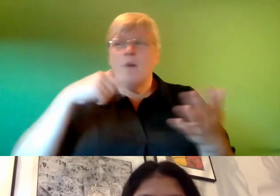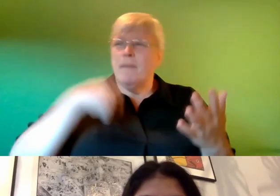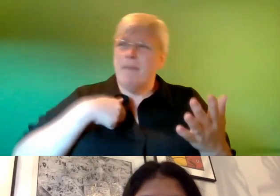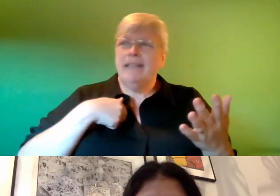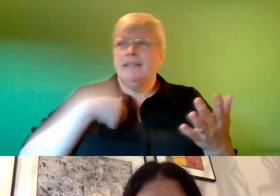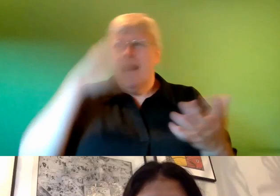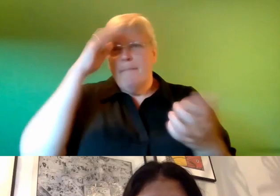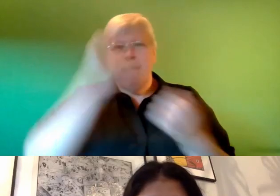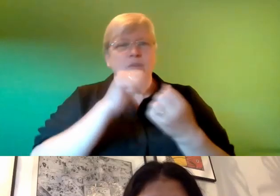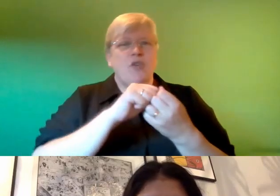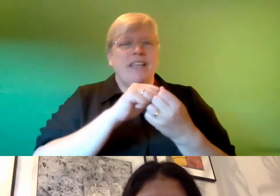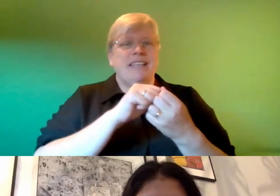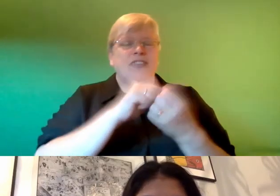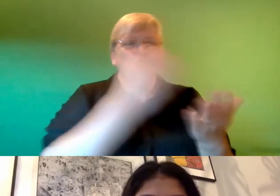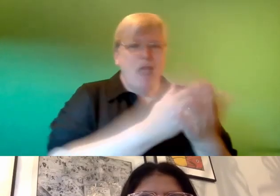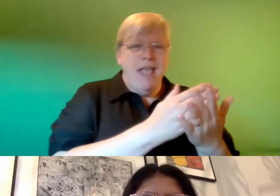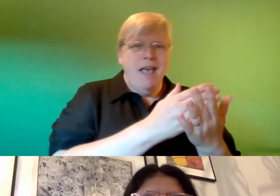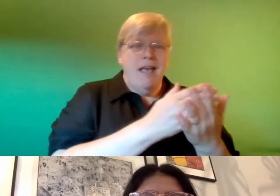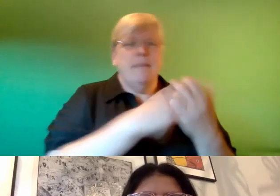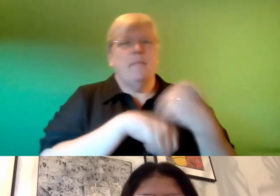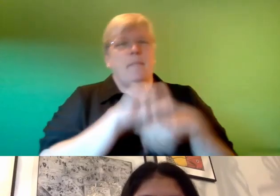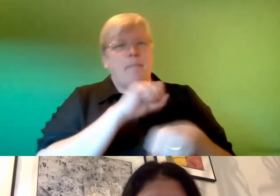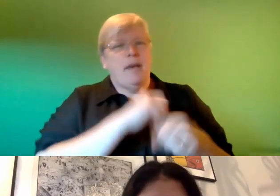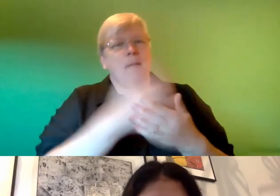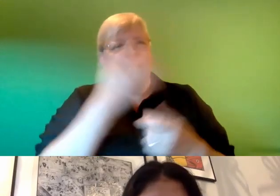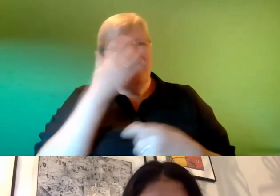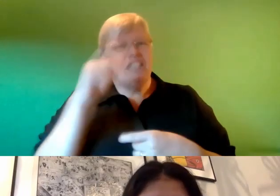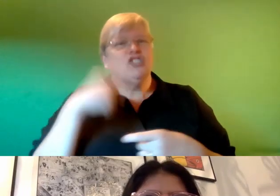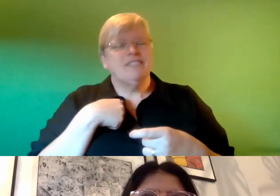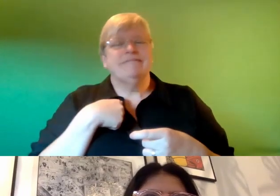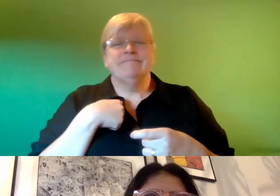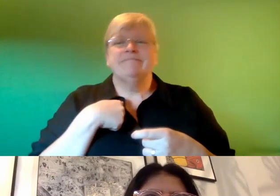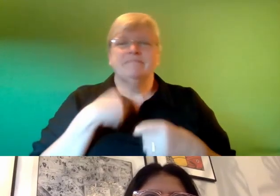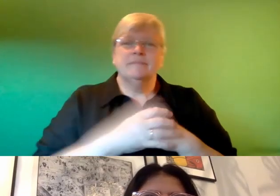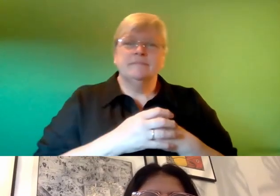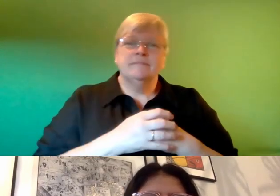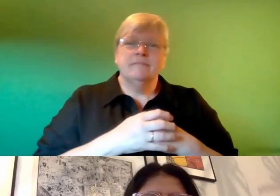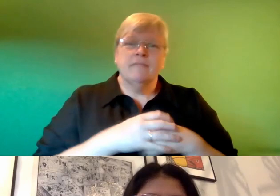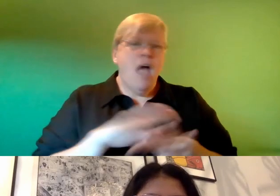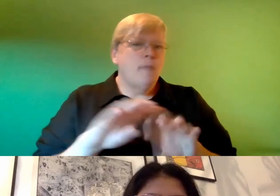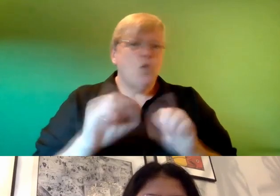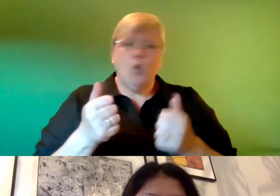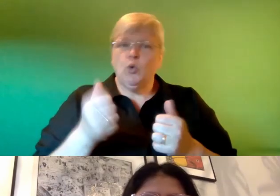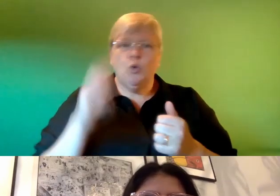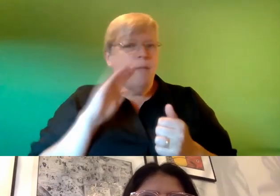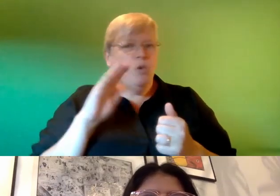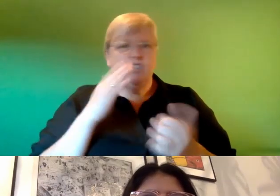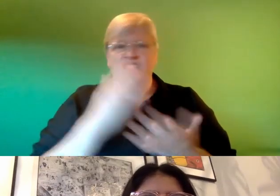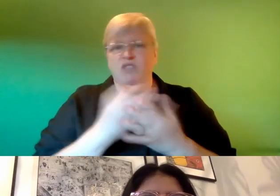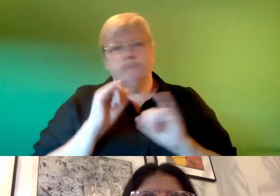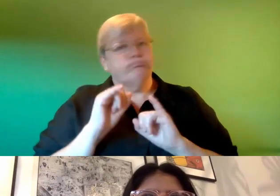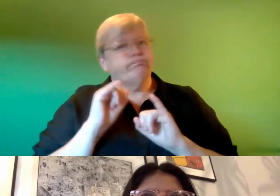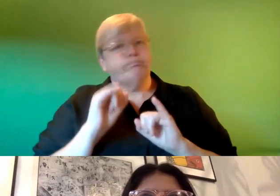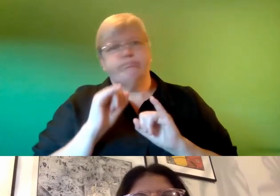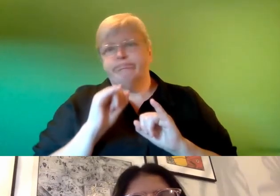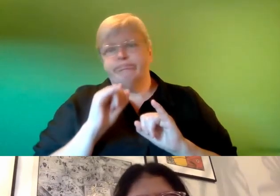bit um of what i can remember if i don't remember much um i'm not good at poetry i really suck at poetry and my family haiku